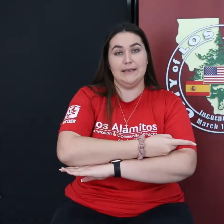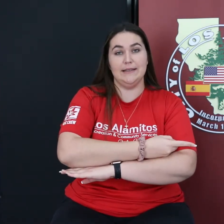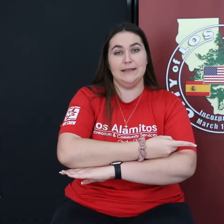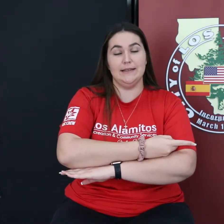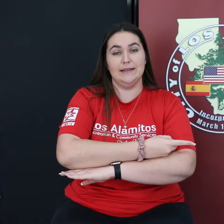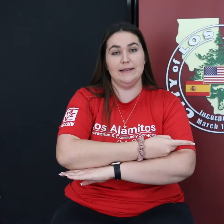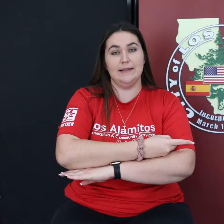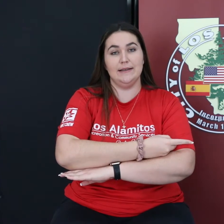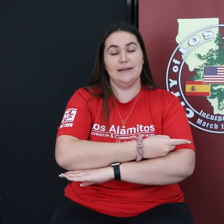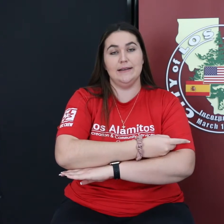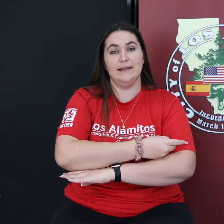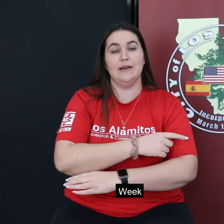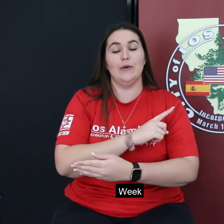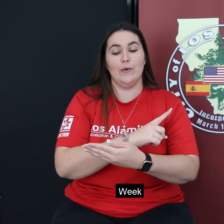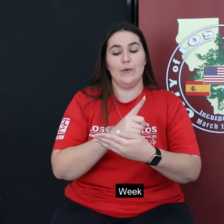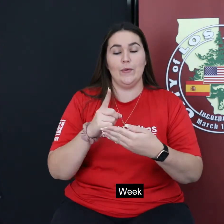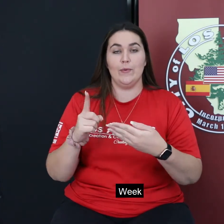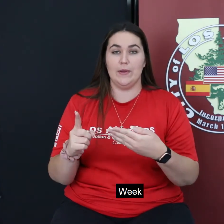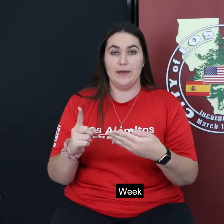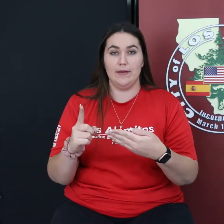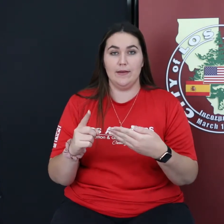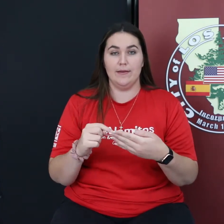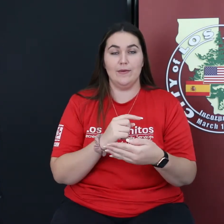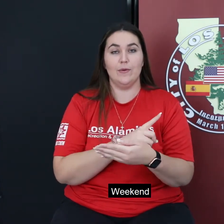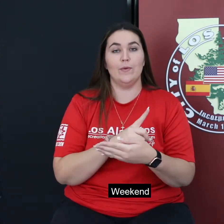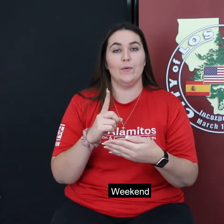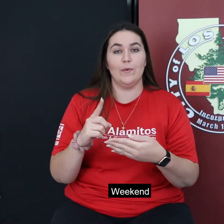week, weekend.